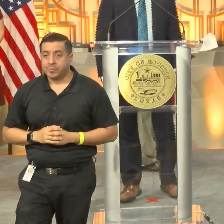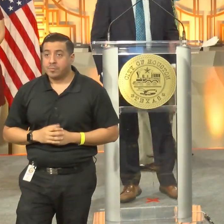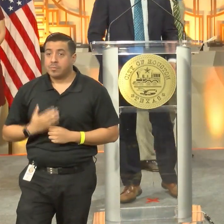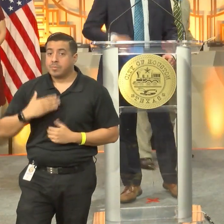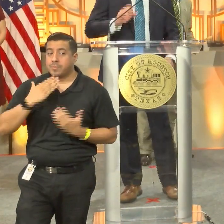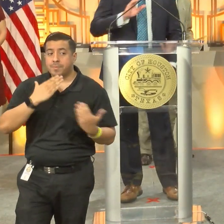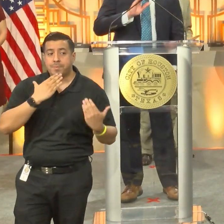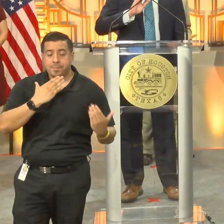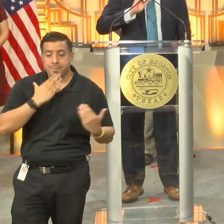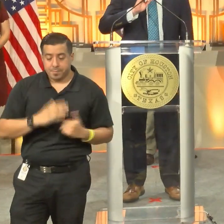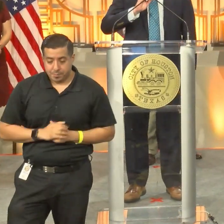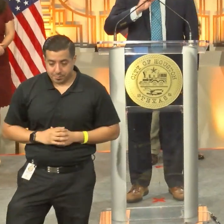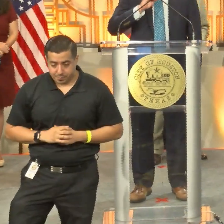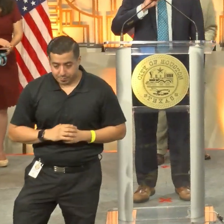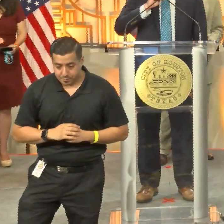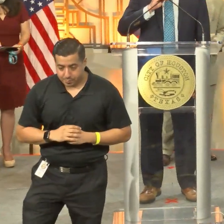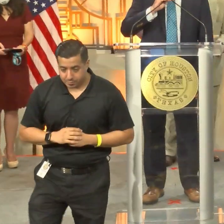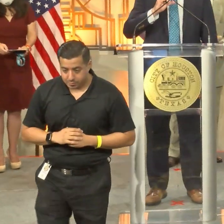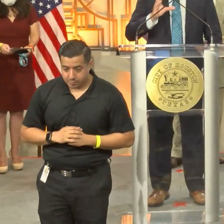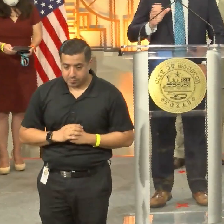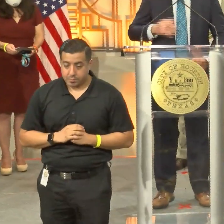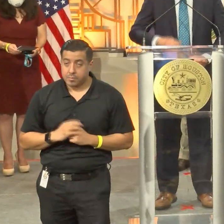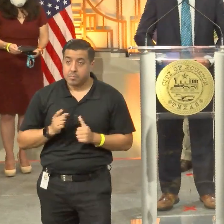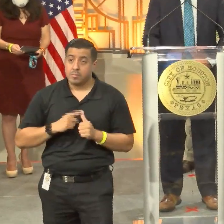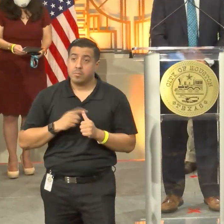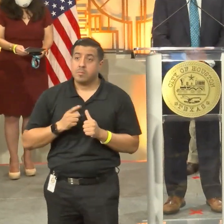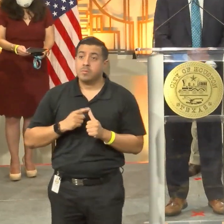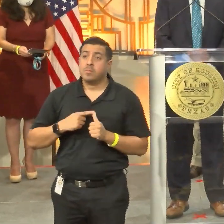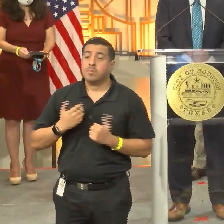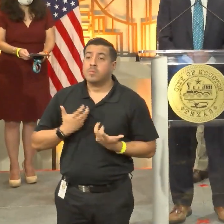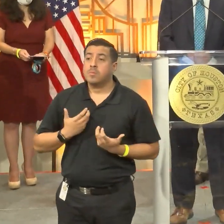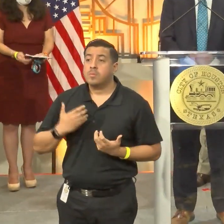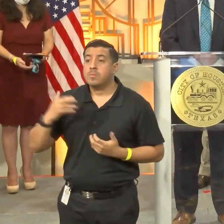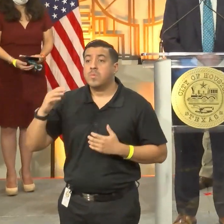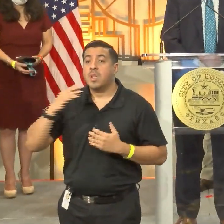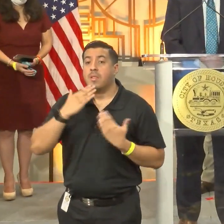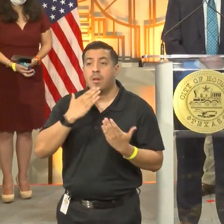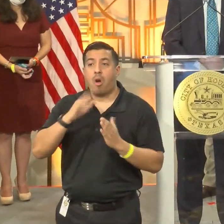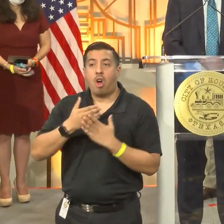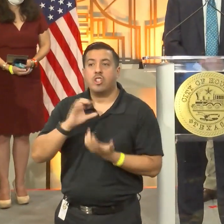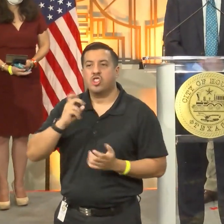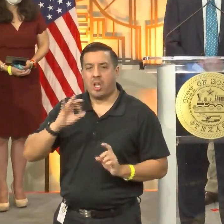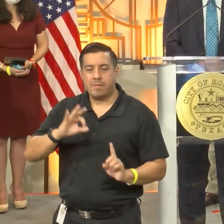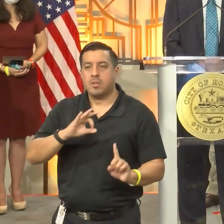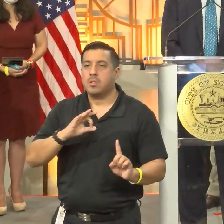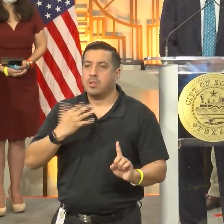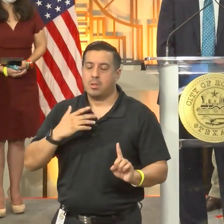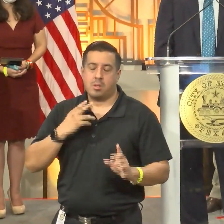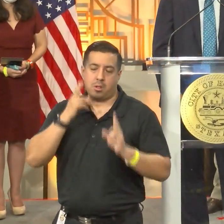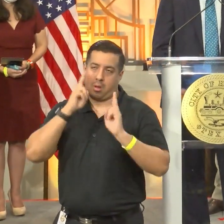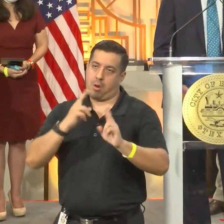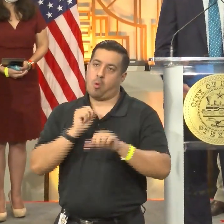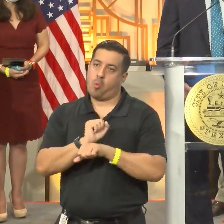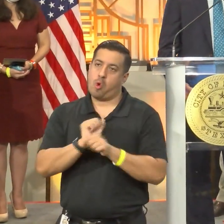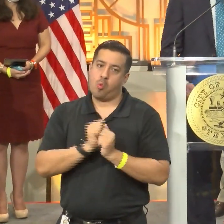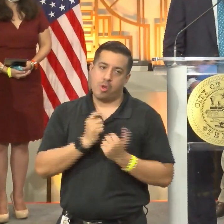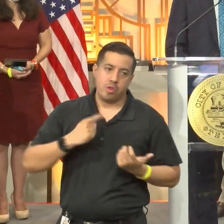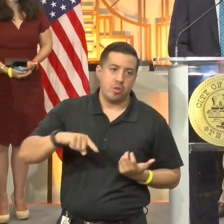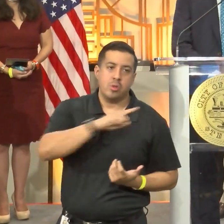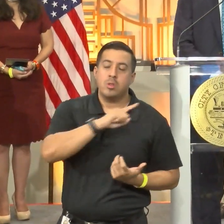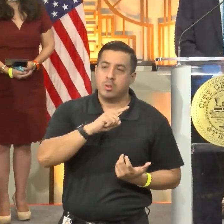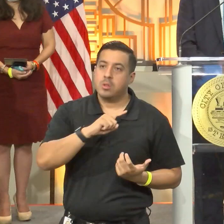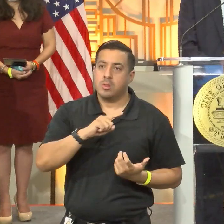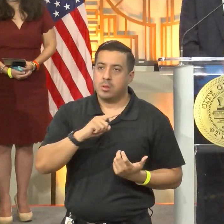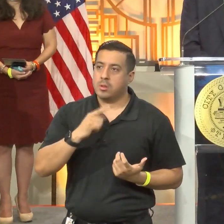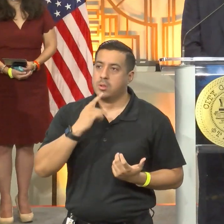Thank you, mayor. So, first I would like to welcome our 30-plus chefs. It is an honor to work with you, and during the